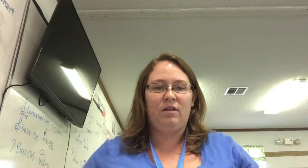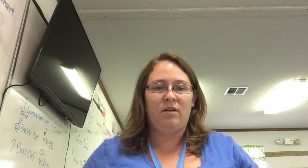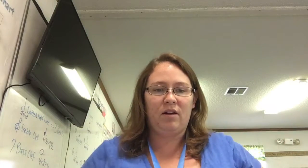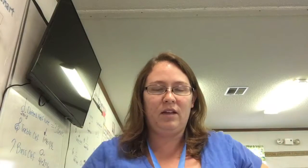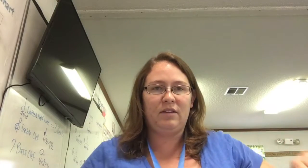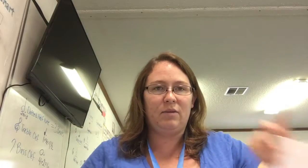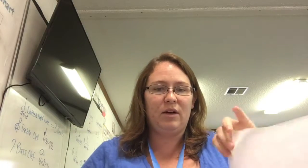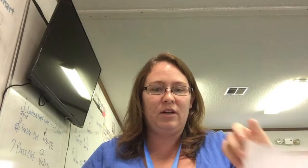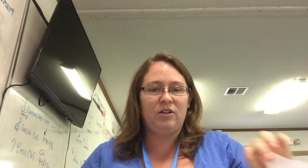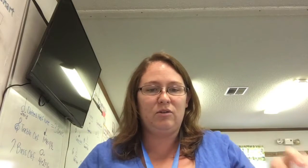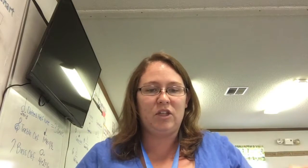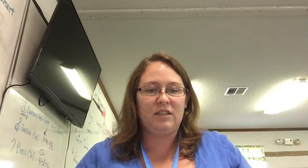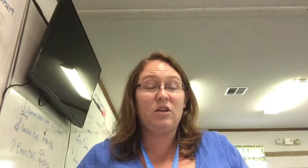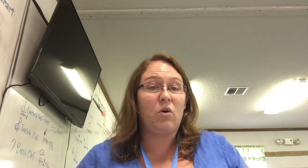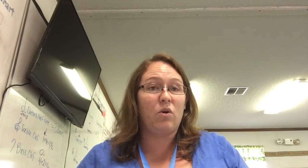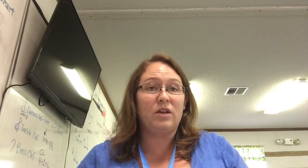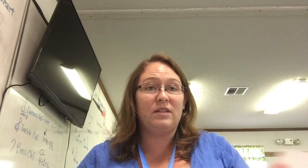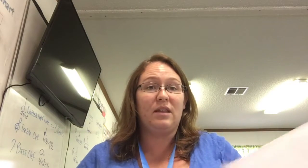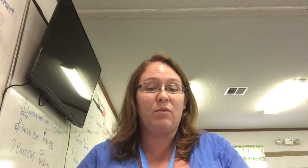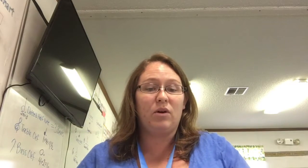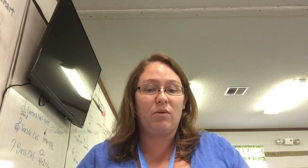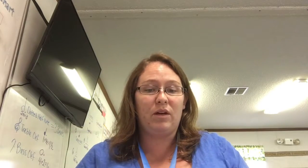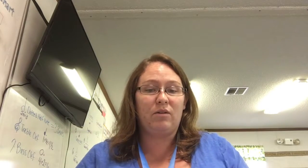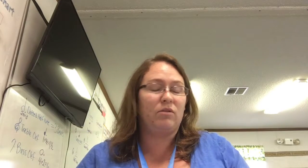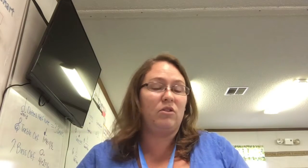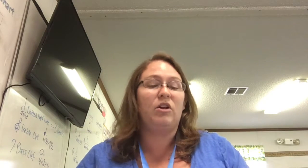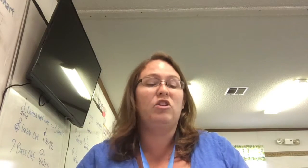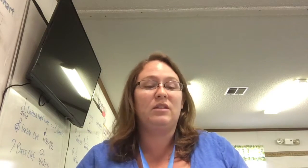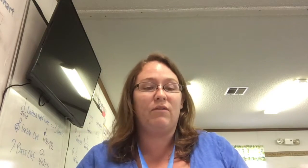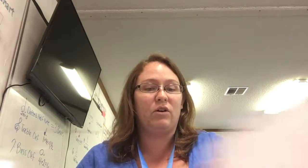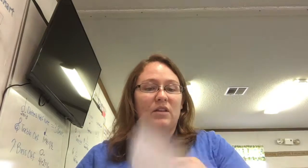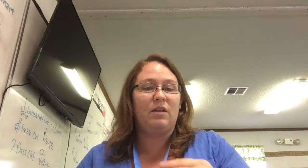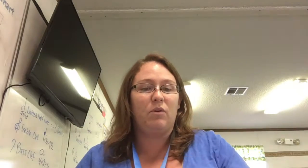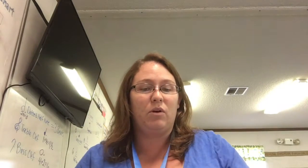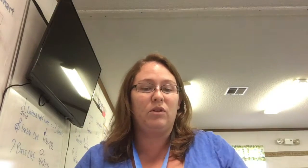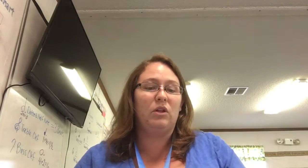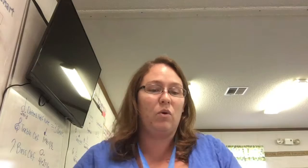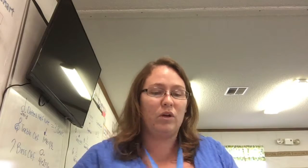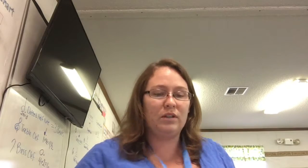Alright so we're gonna do just the chorus and then we'll go in or sorry just the verse and then we'll go into the chorus.